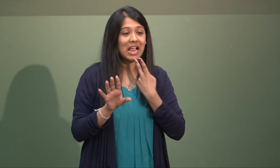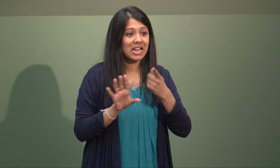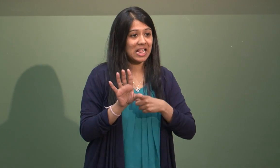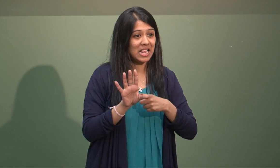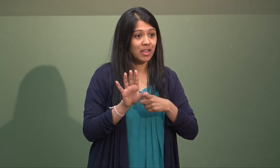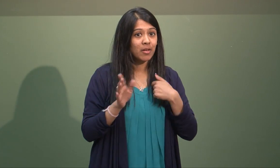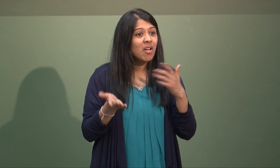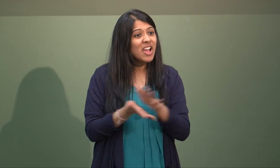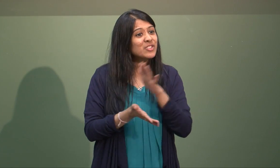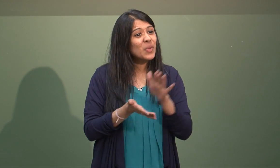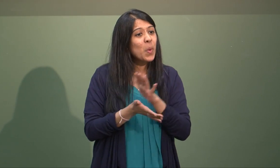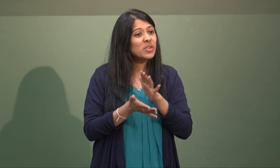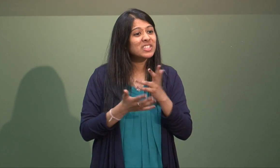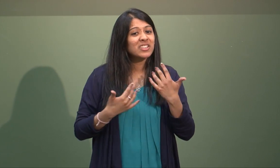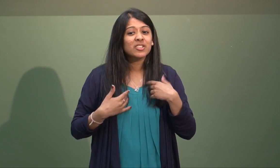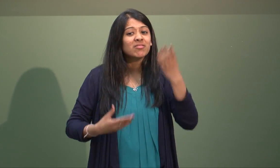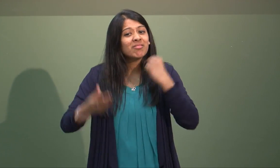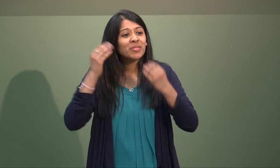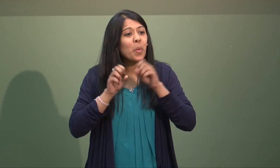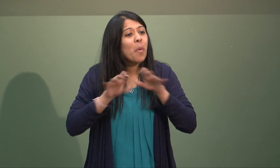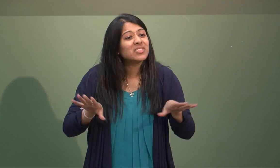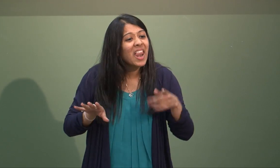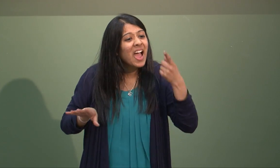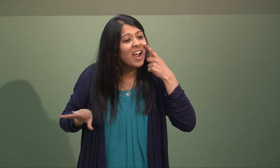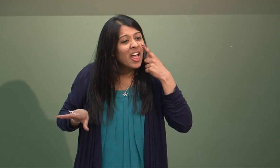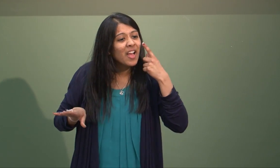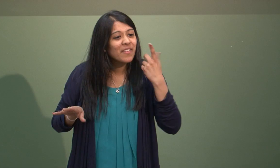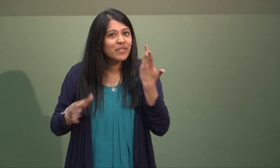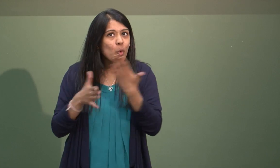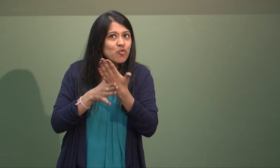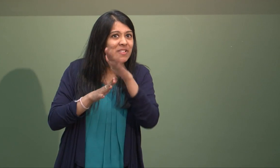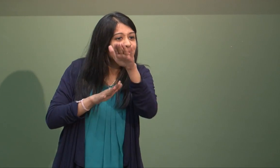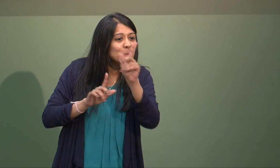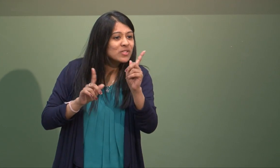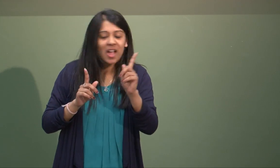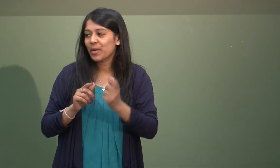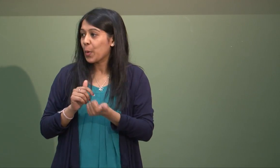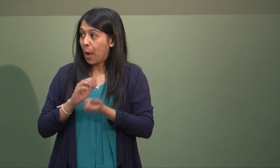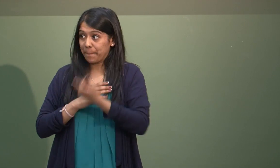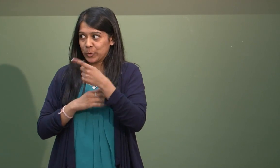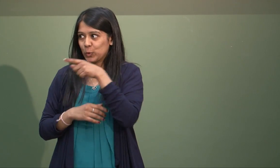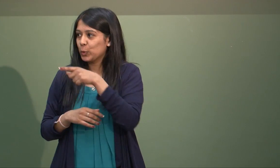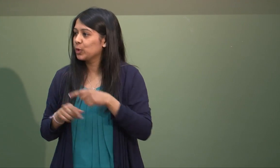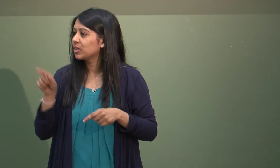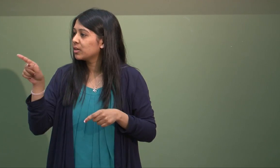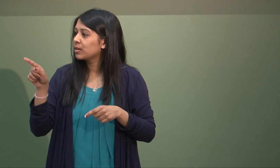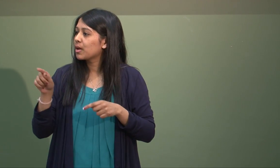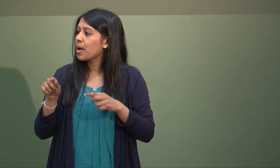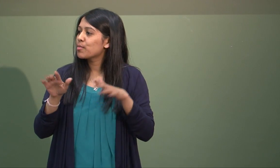the first year and the second year and I really enjoyed the experience and I learned an awful lot from it that, you know, helped me in the